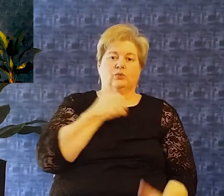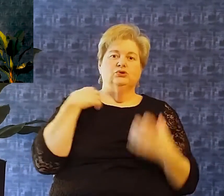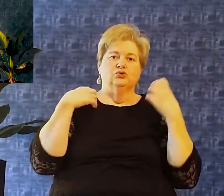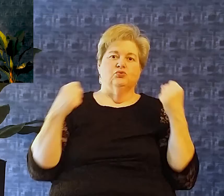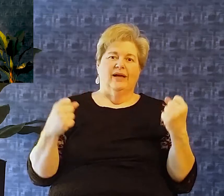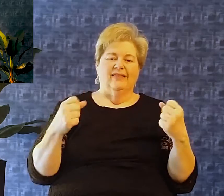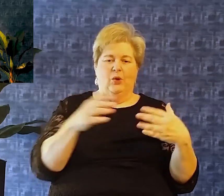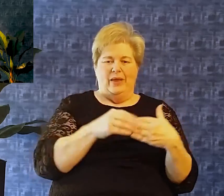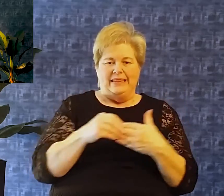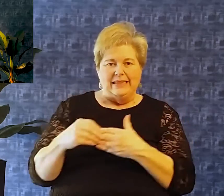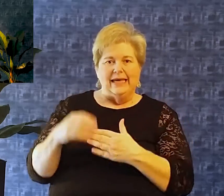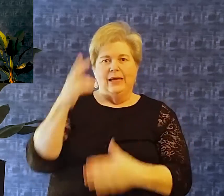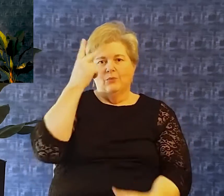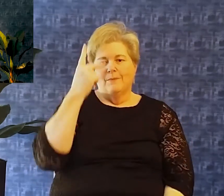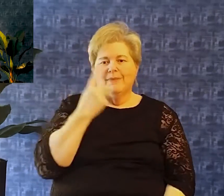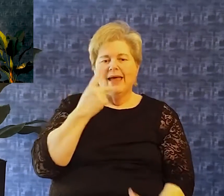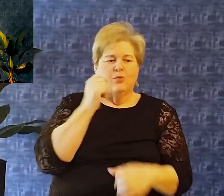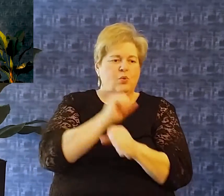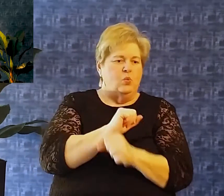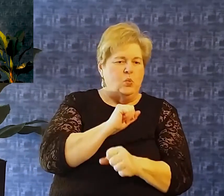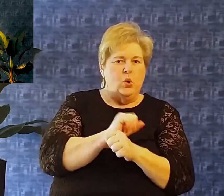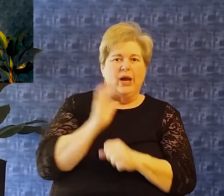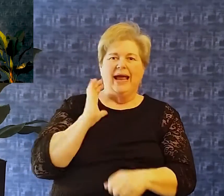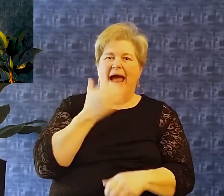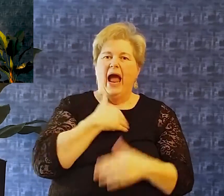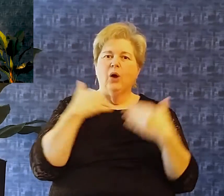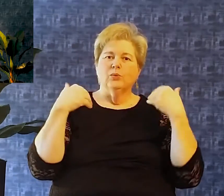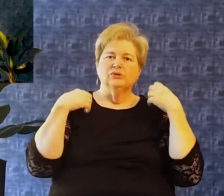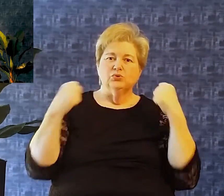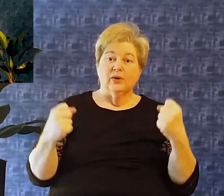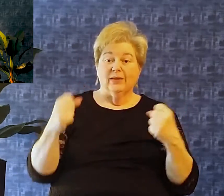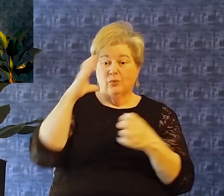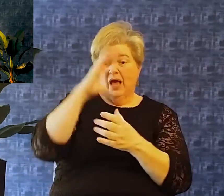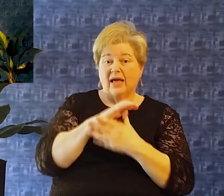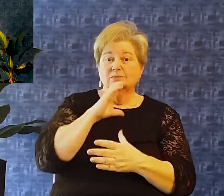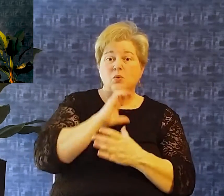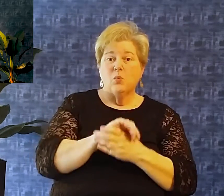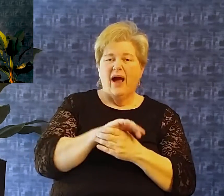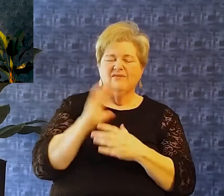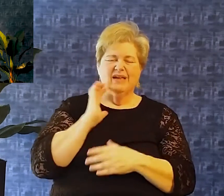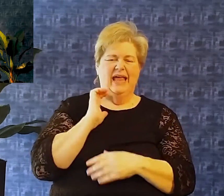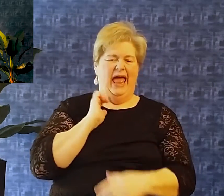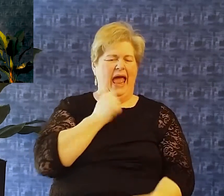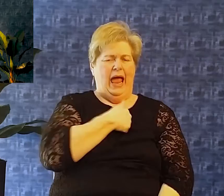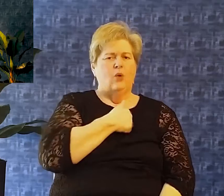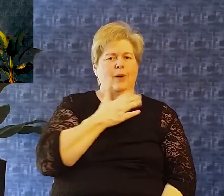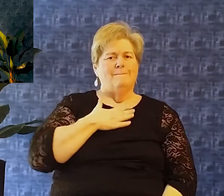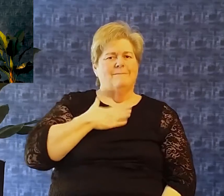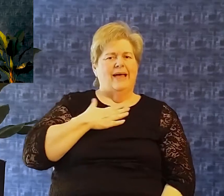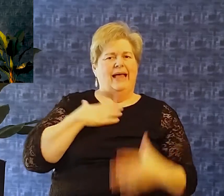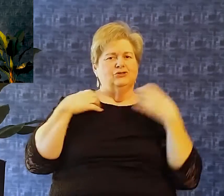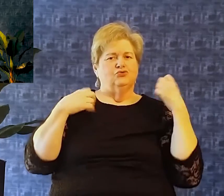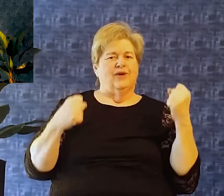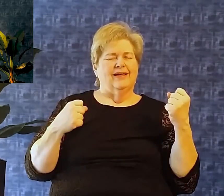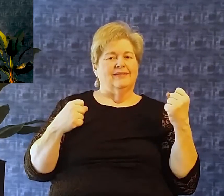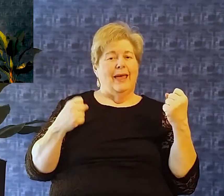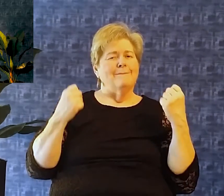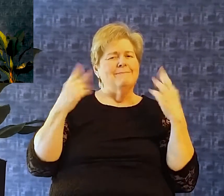lead in our own strength? Do we work in our own strength? Are we a husband or wife in our own strength? How